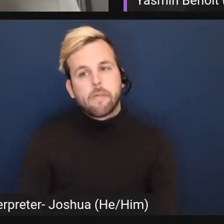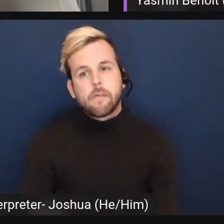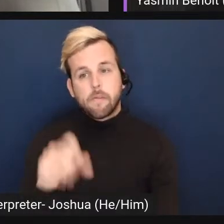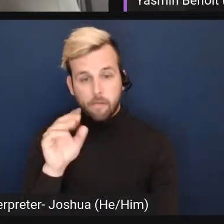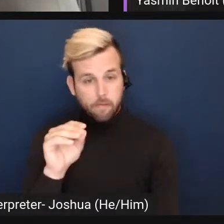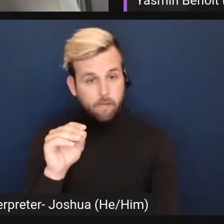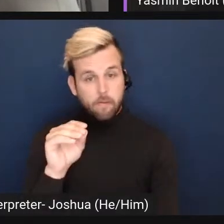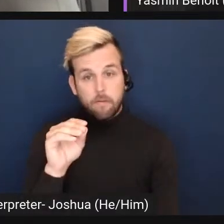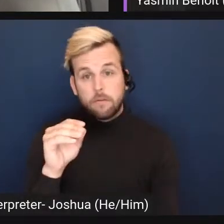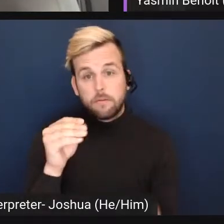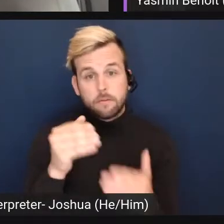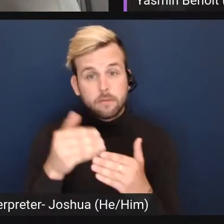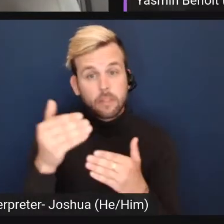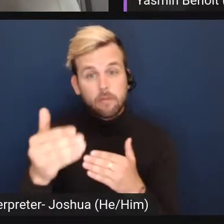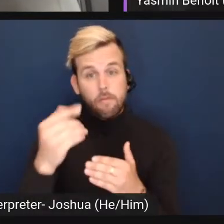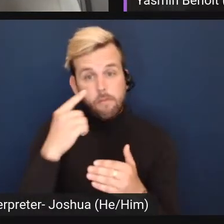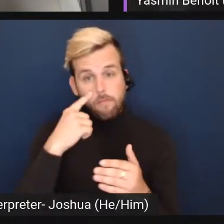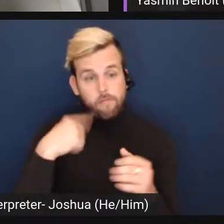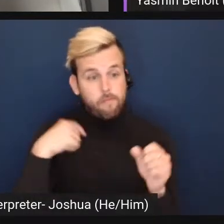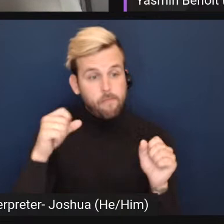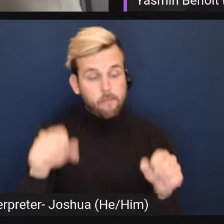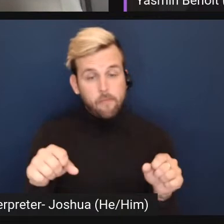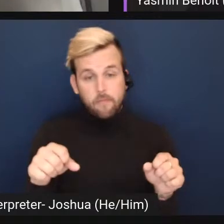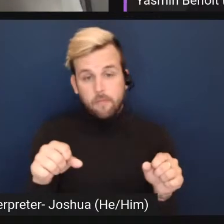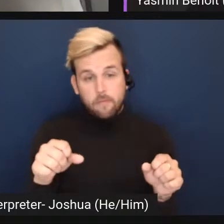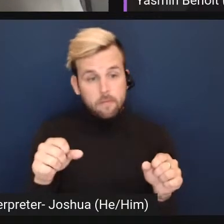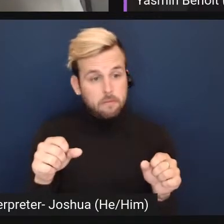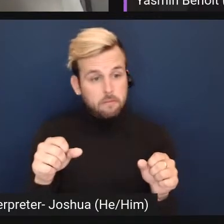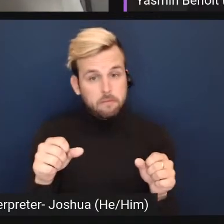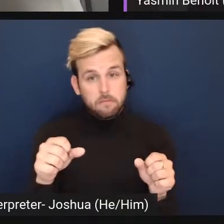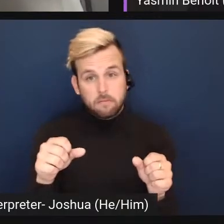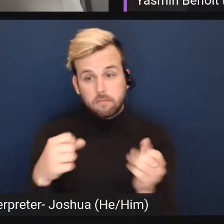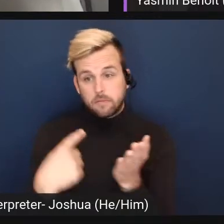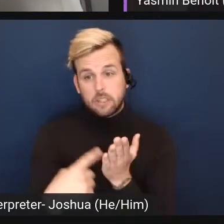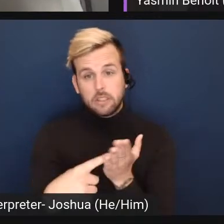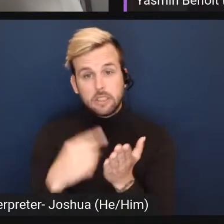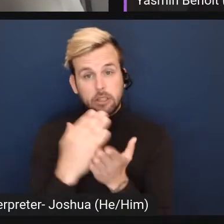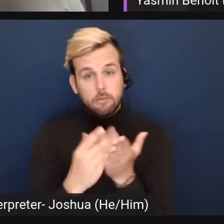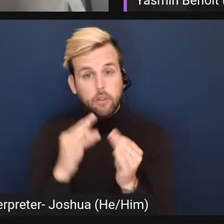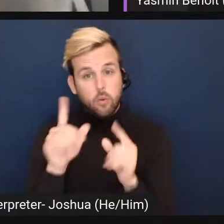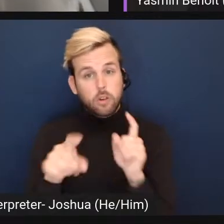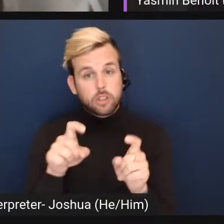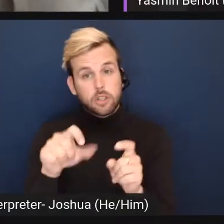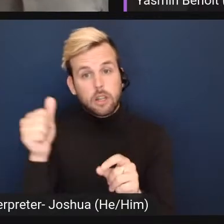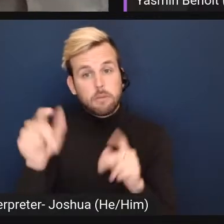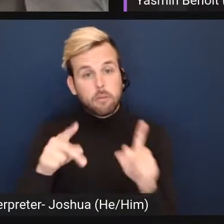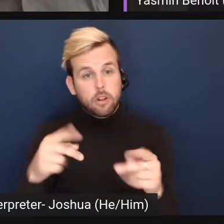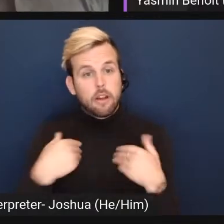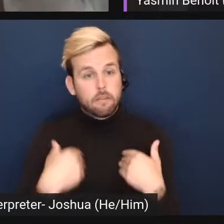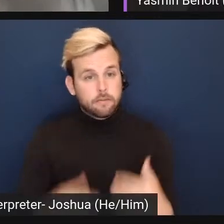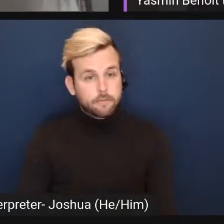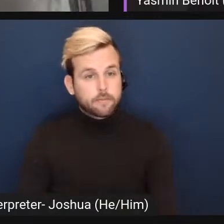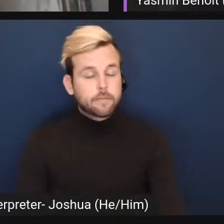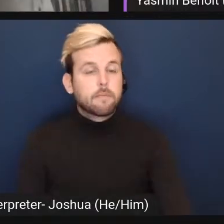So next, I guess we can kind of discuss some of the questions that other people are having. Yeah,